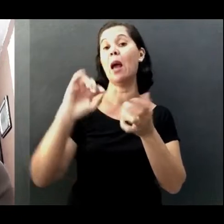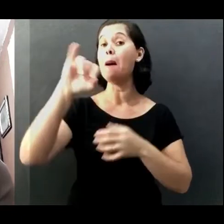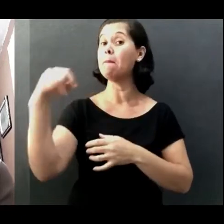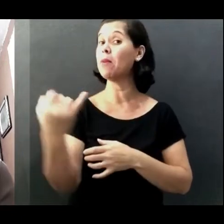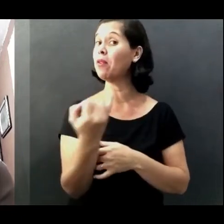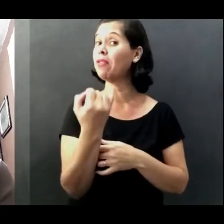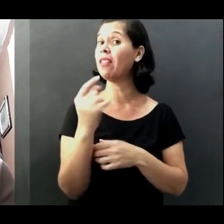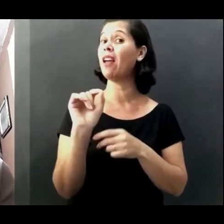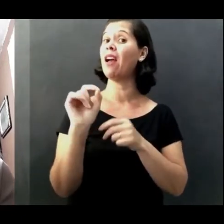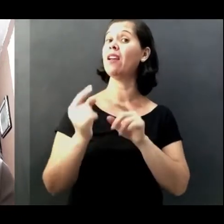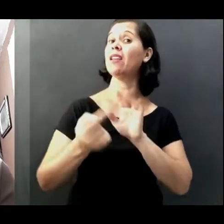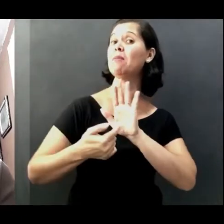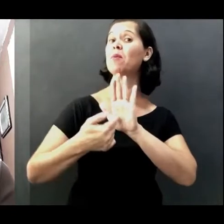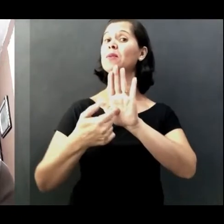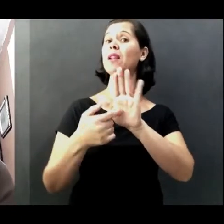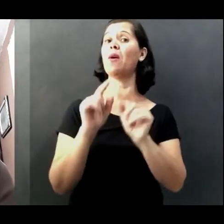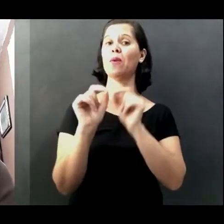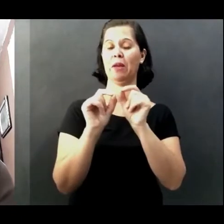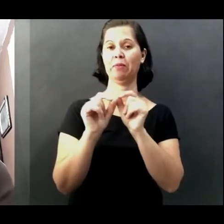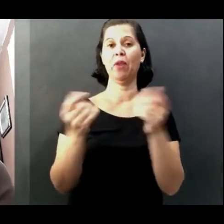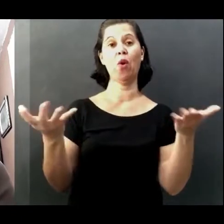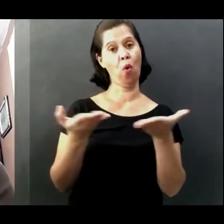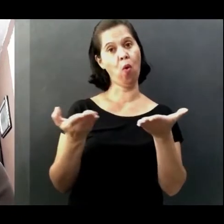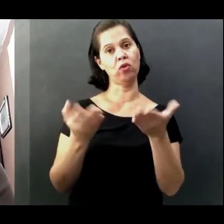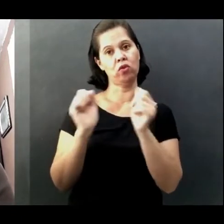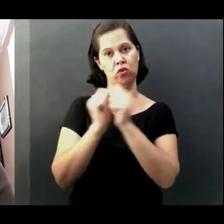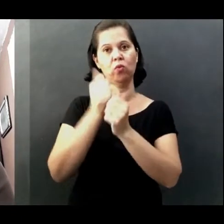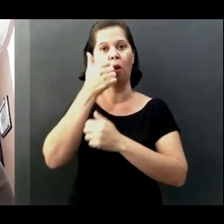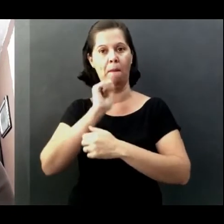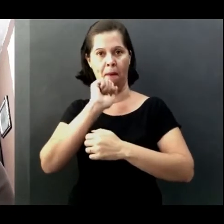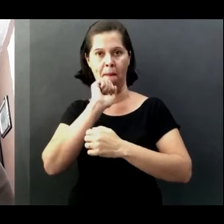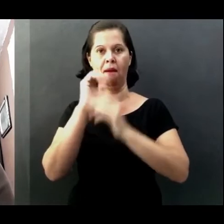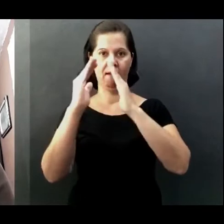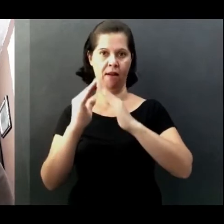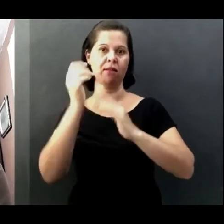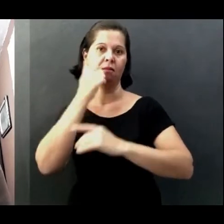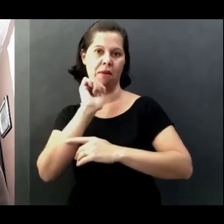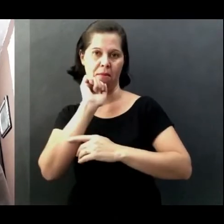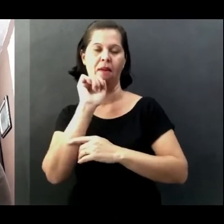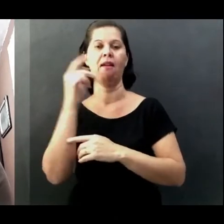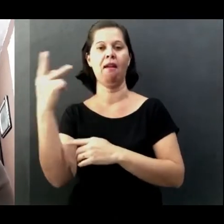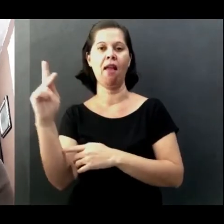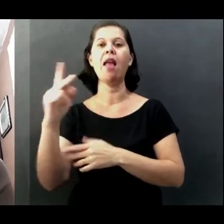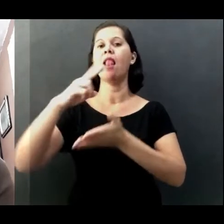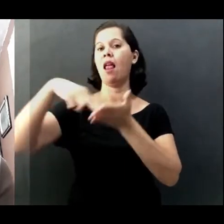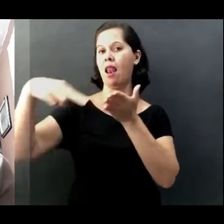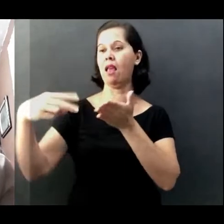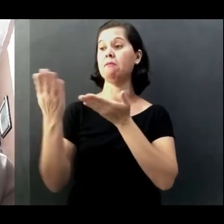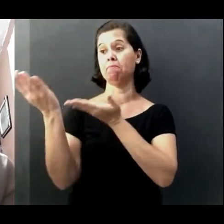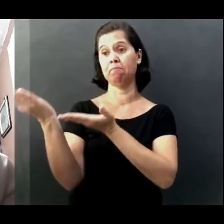am with my mother, she reads a lot this book here that is Castello Forti. It is a devotional book.